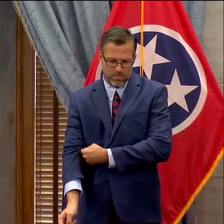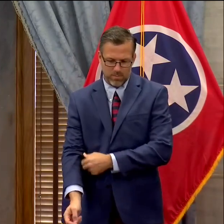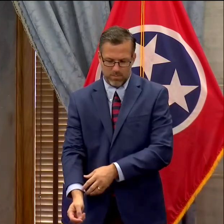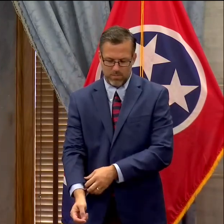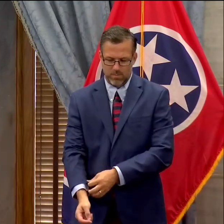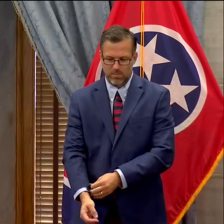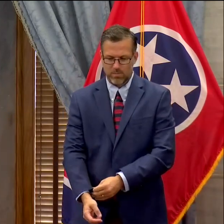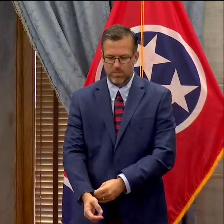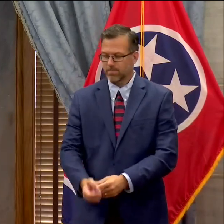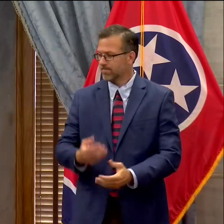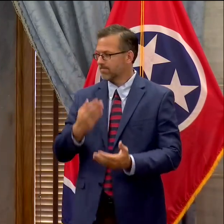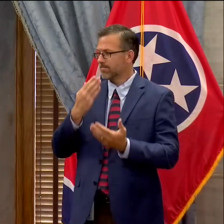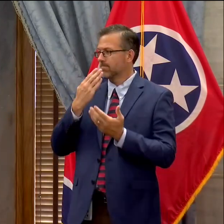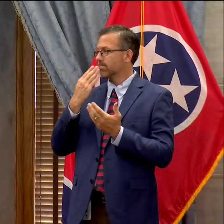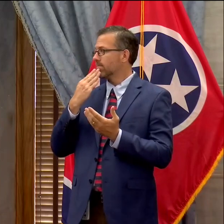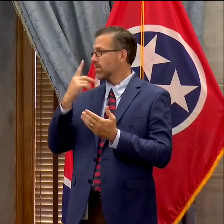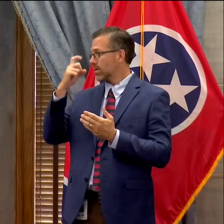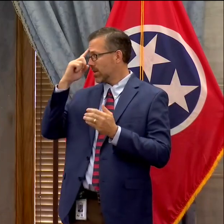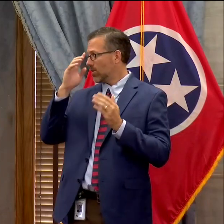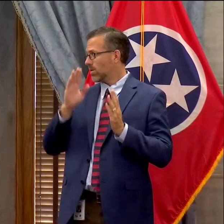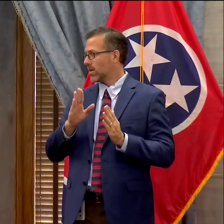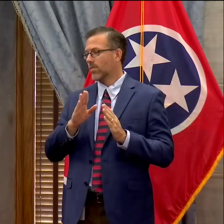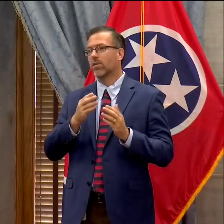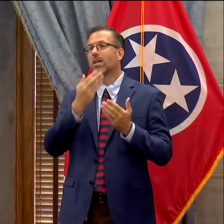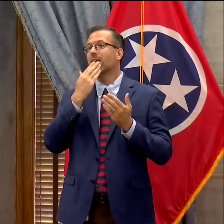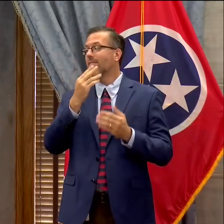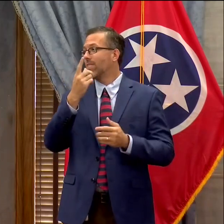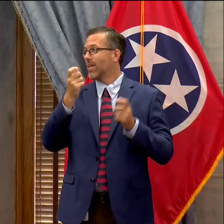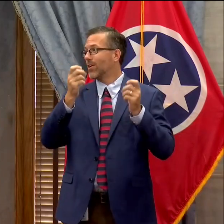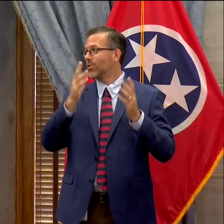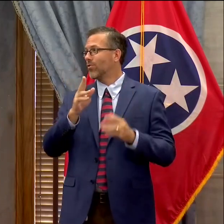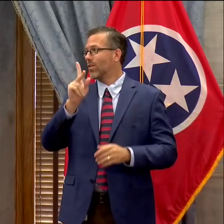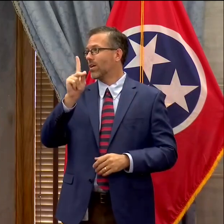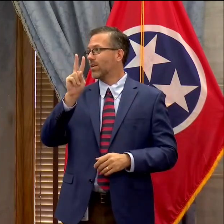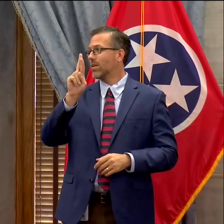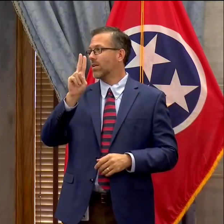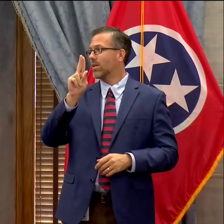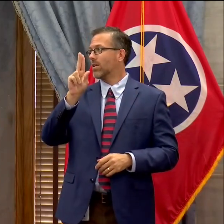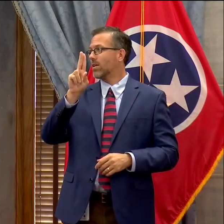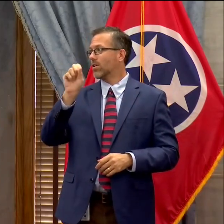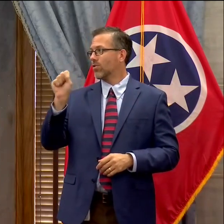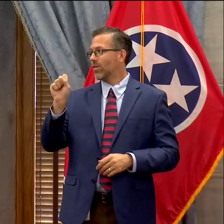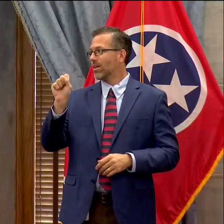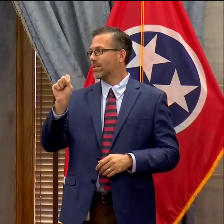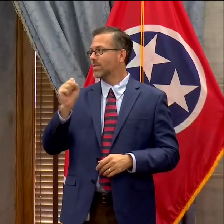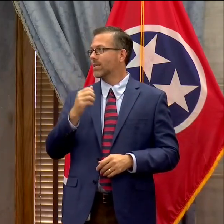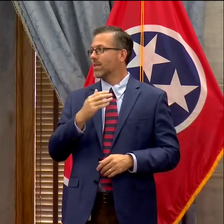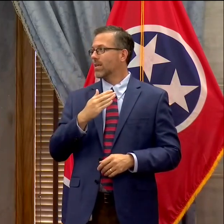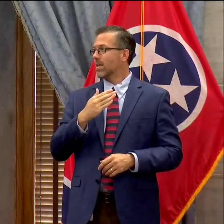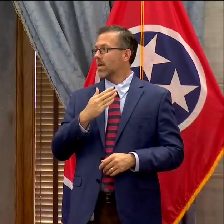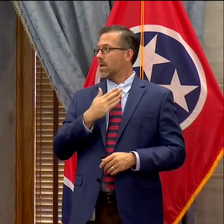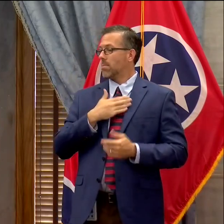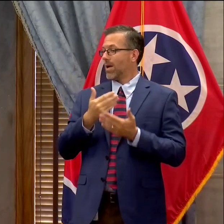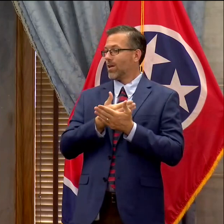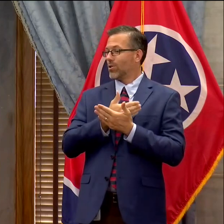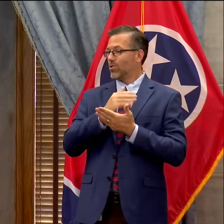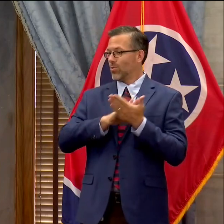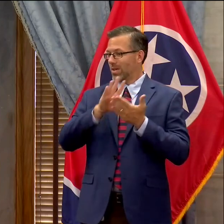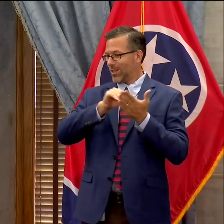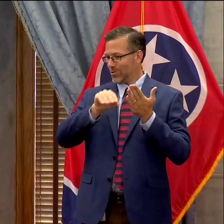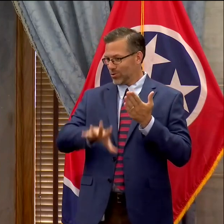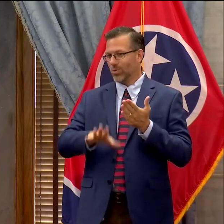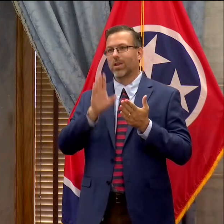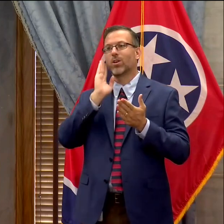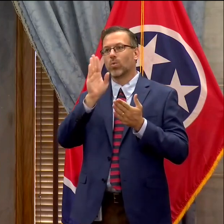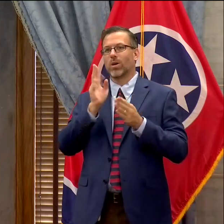Thank you, Governor. I also want to thank Director Krause. As the mother of a new college student, he'll be moving on campus next